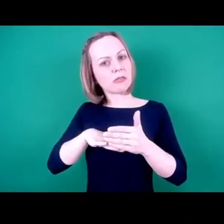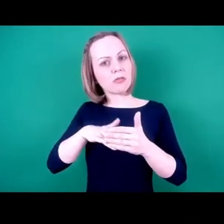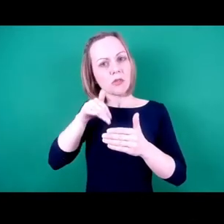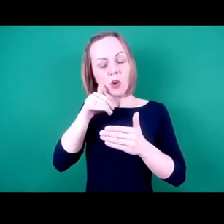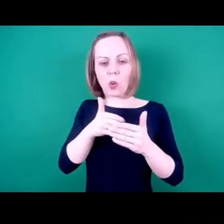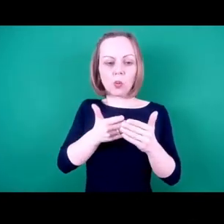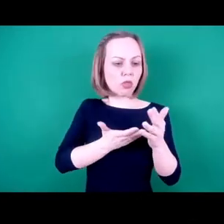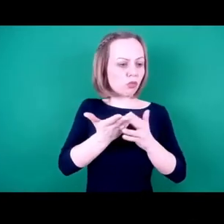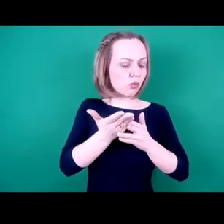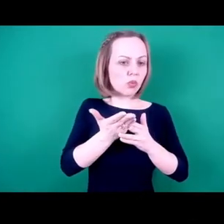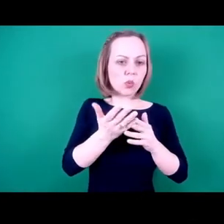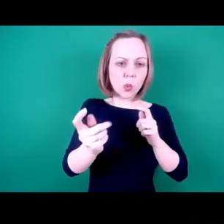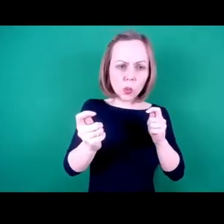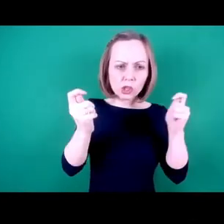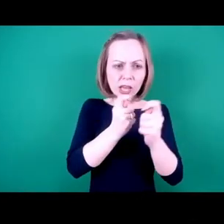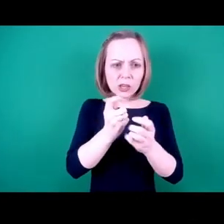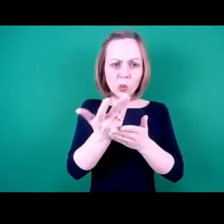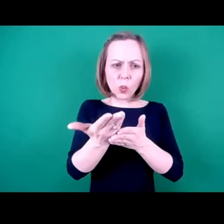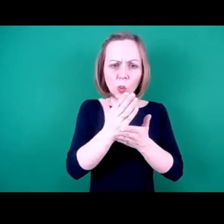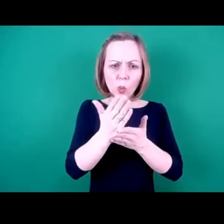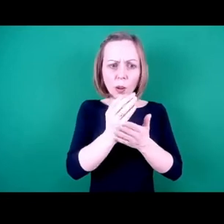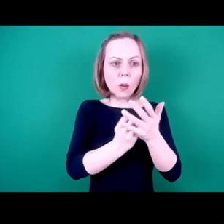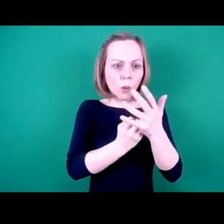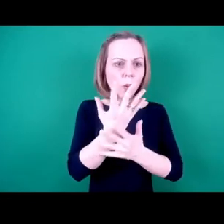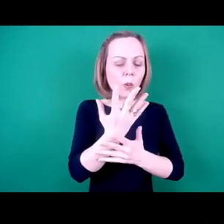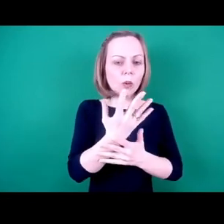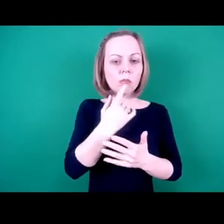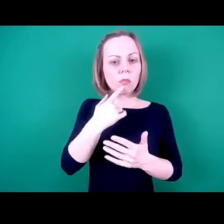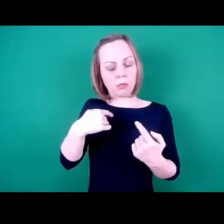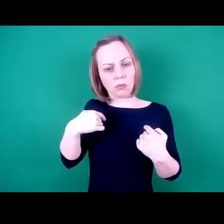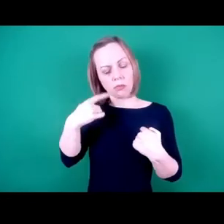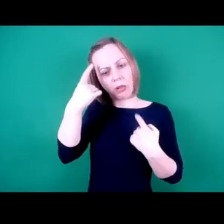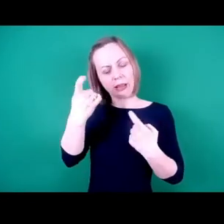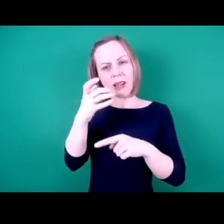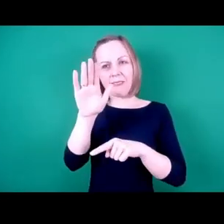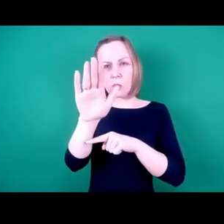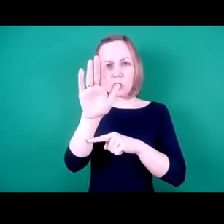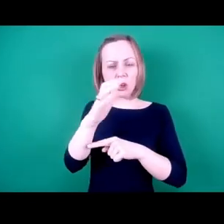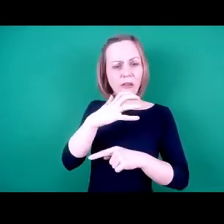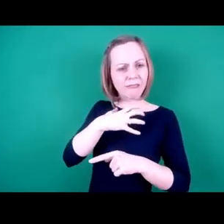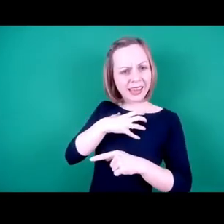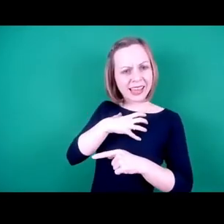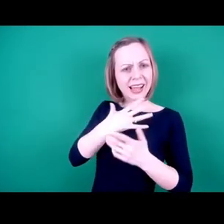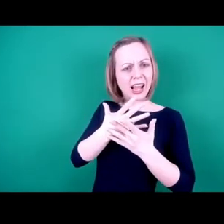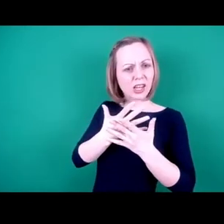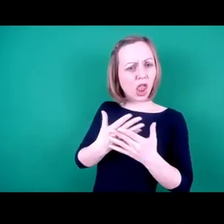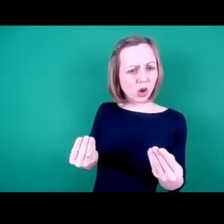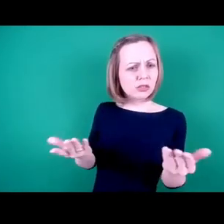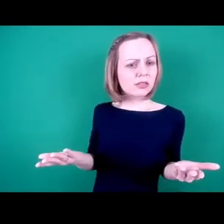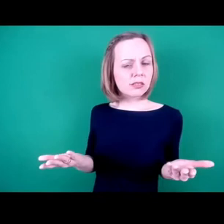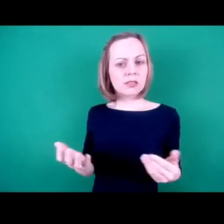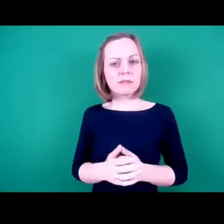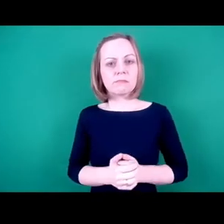uncertainty, and particularly about loss and fear for the future. For people